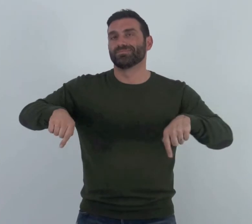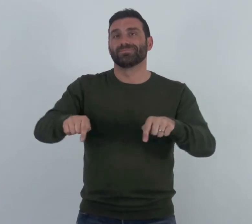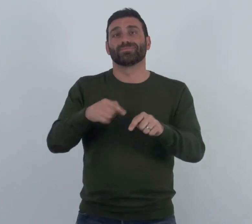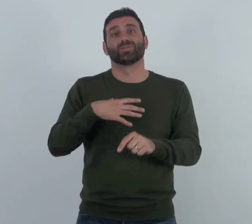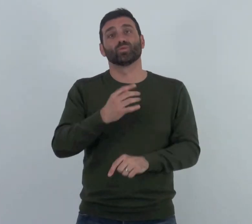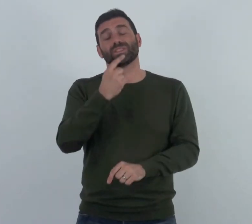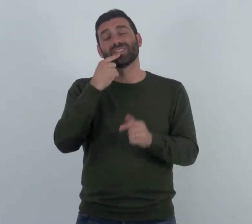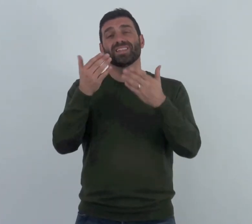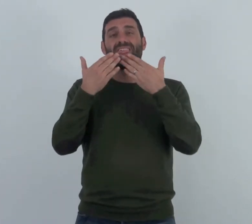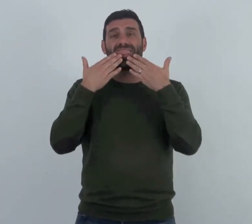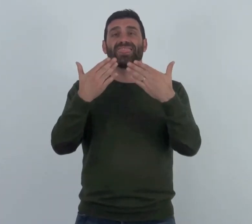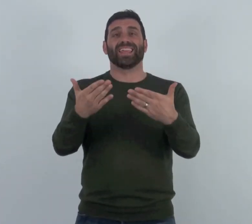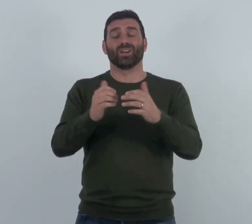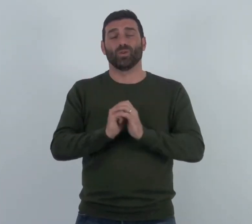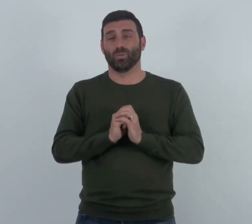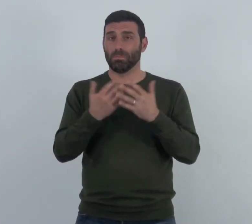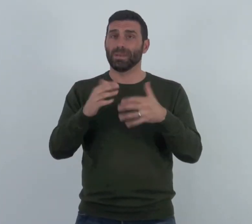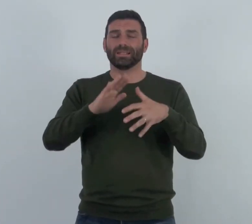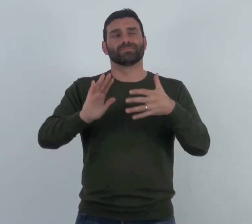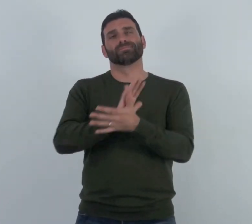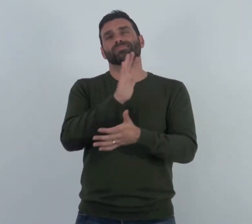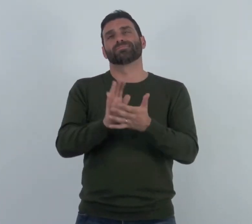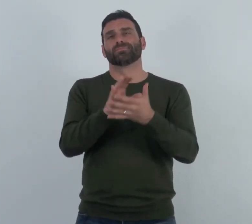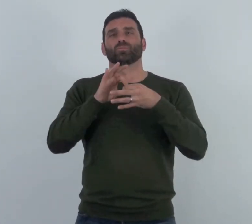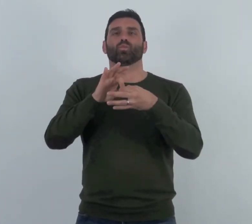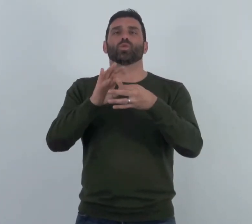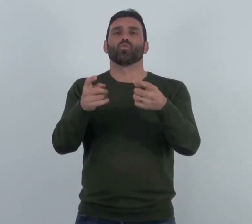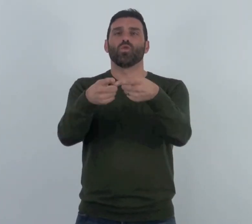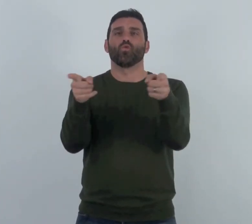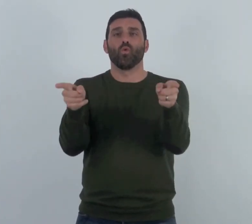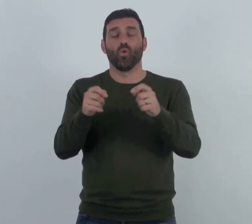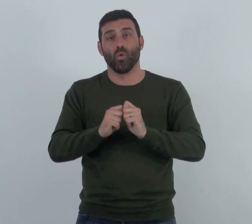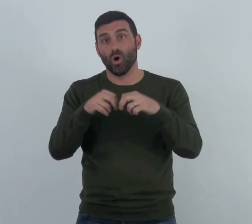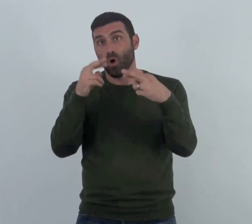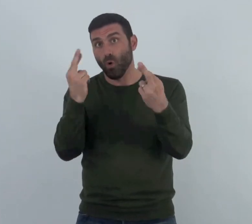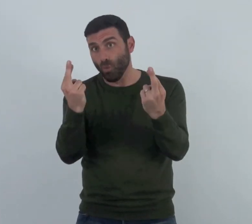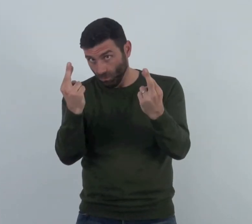Finally from all of us here we just want to say thank you. We have enjoyed working with you all